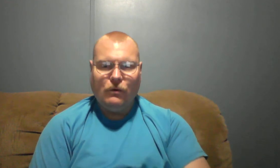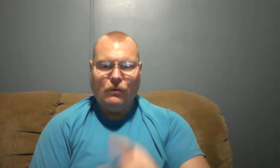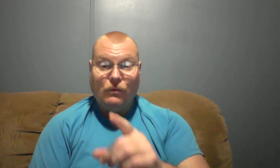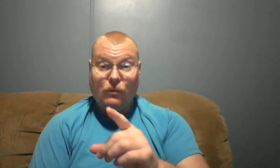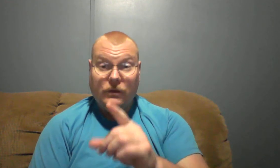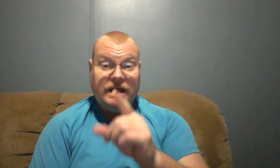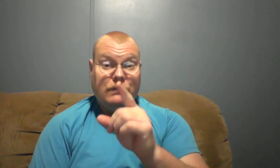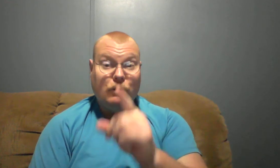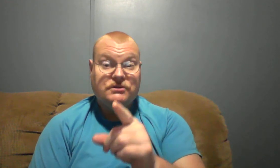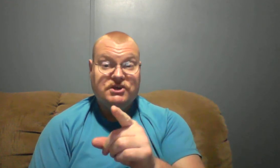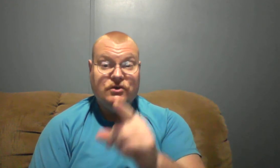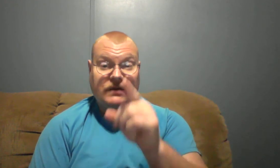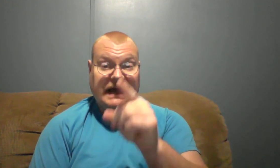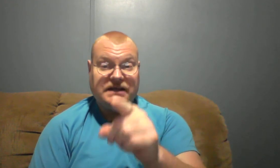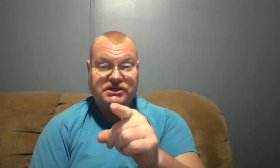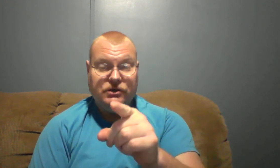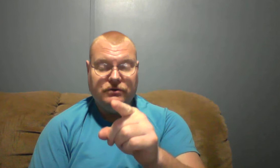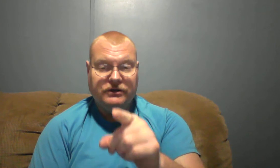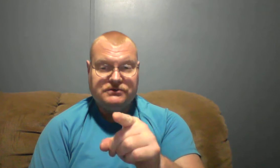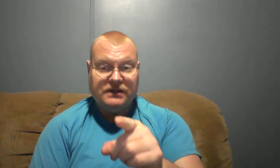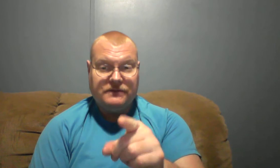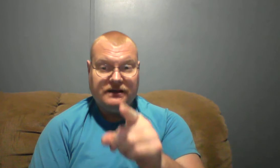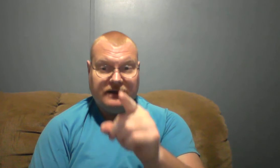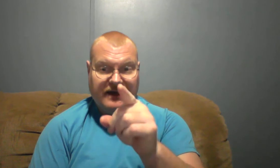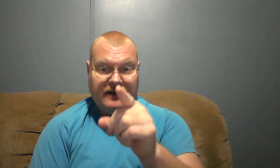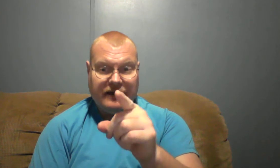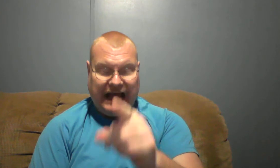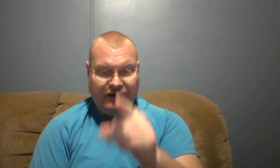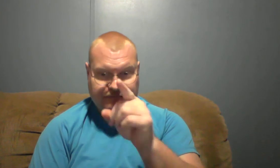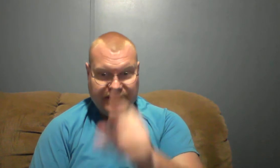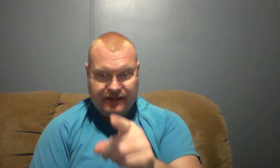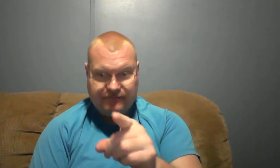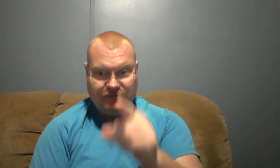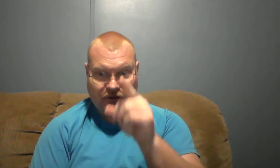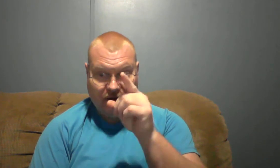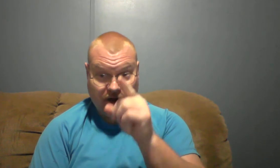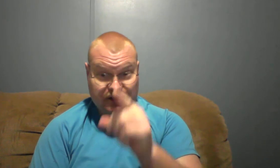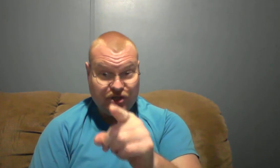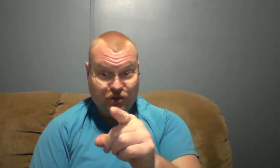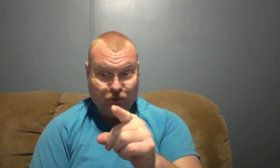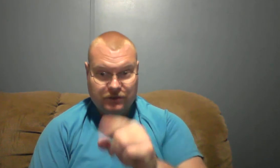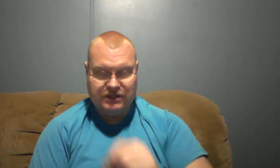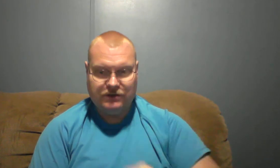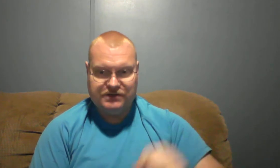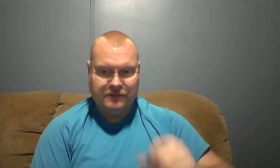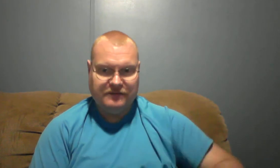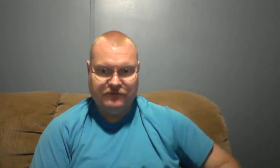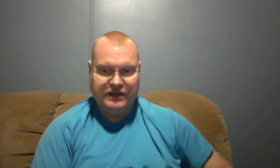When he wants you and asks you to do something, how faithful are you to do something for him?